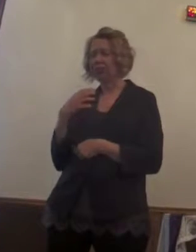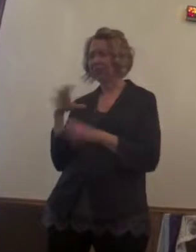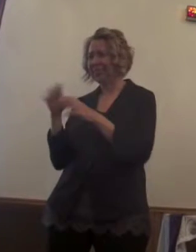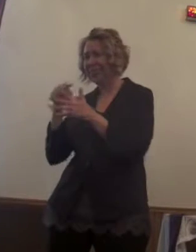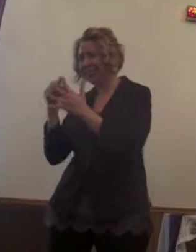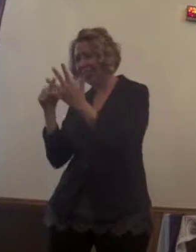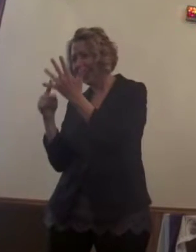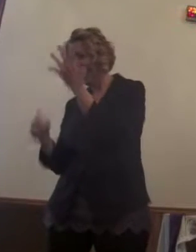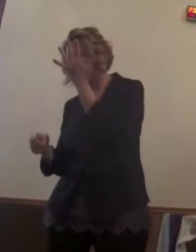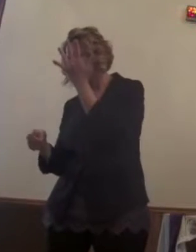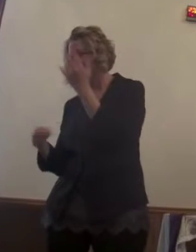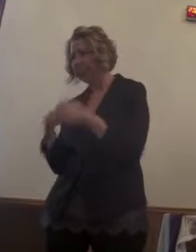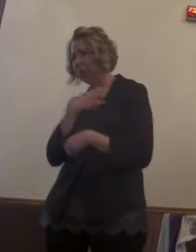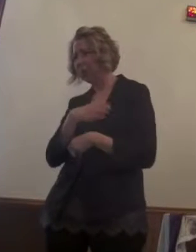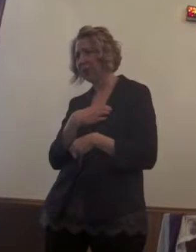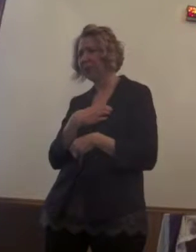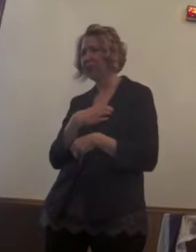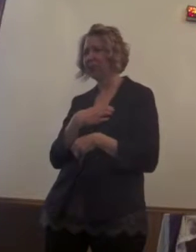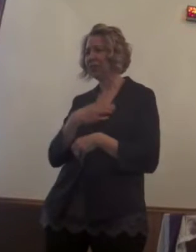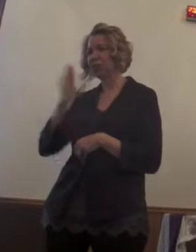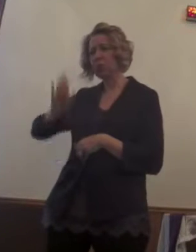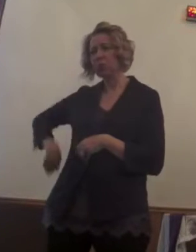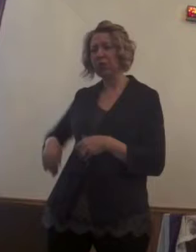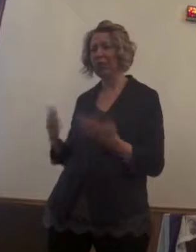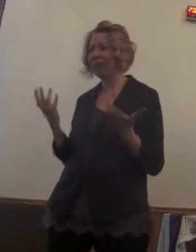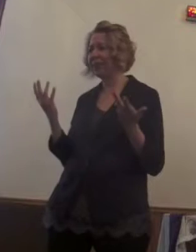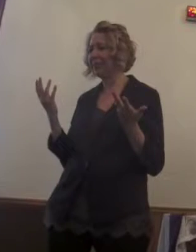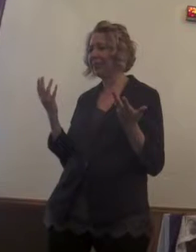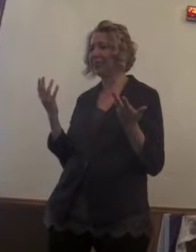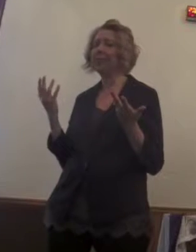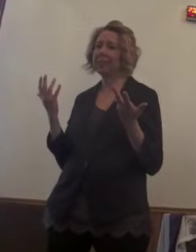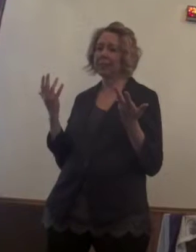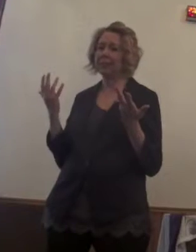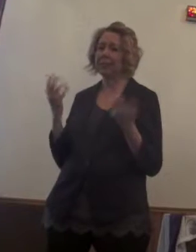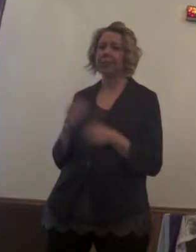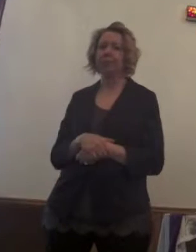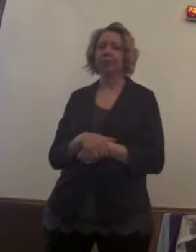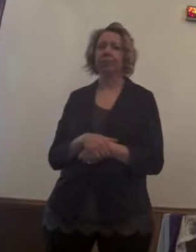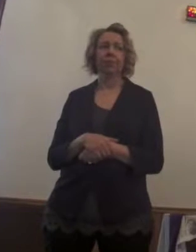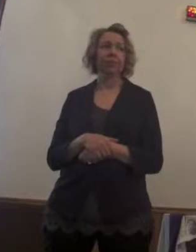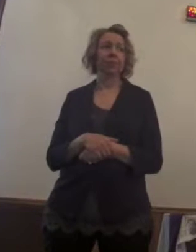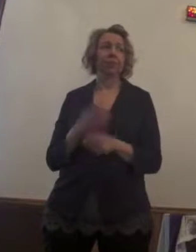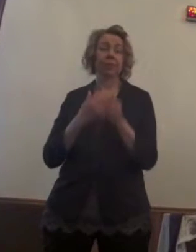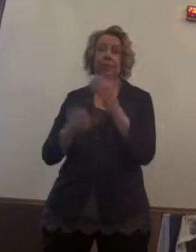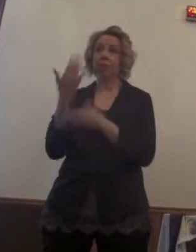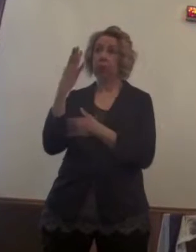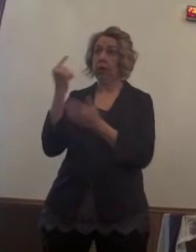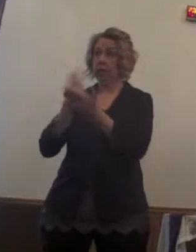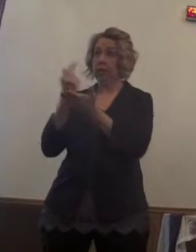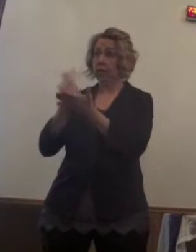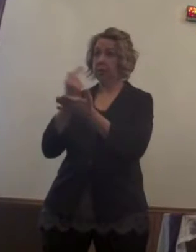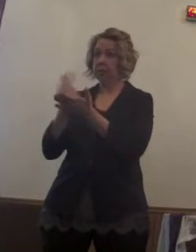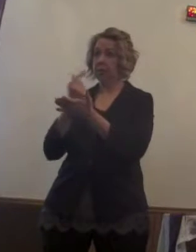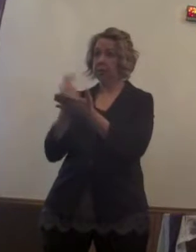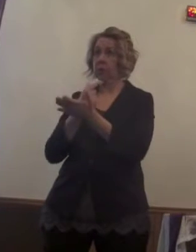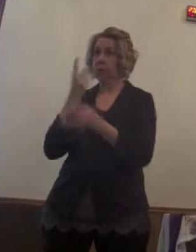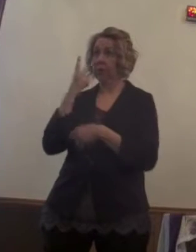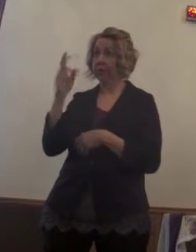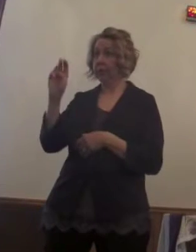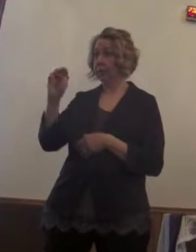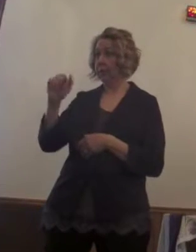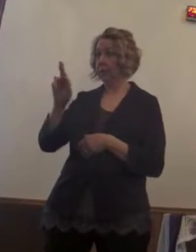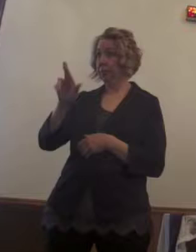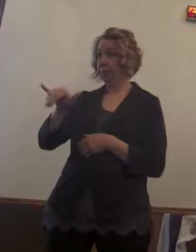had done that. And as it turns out, in our attention this morning in the Gospel, we hear Mary and